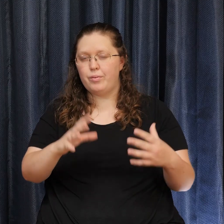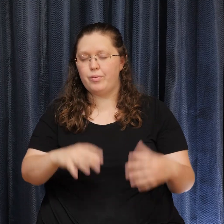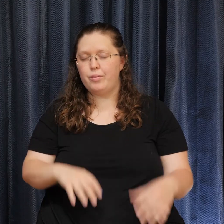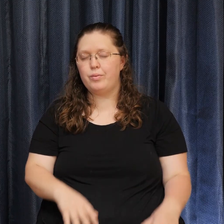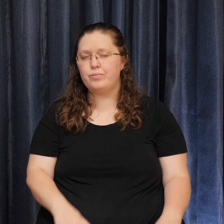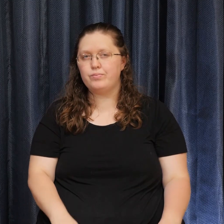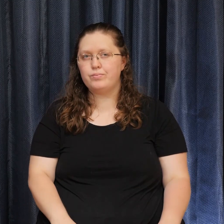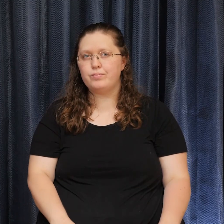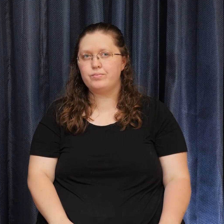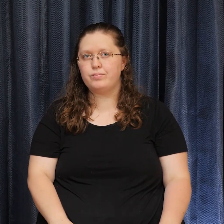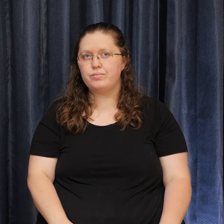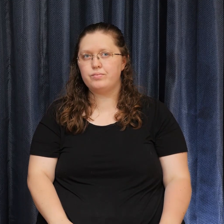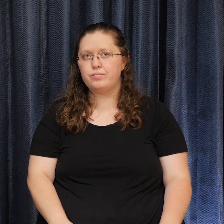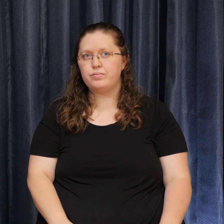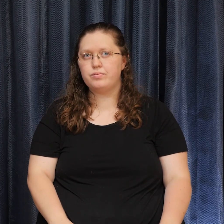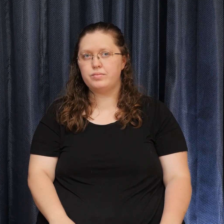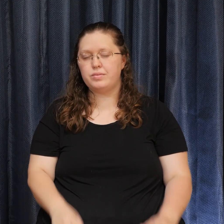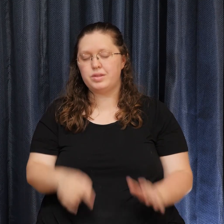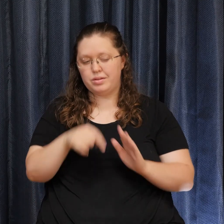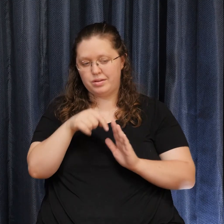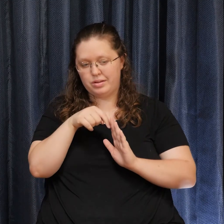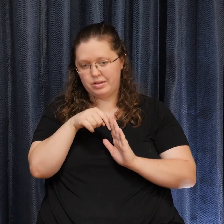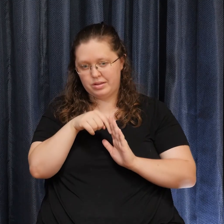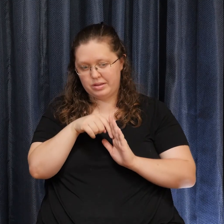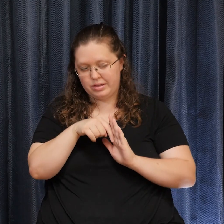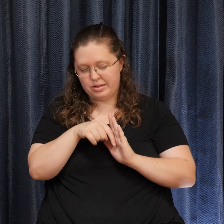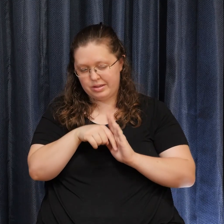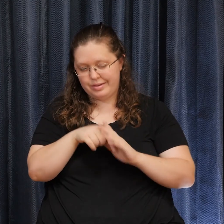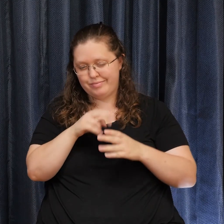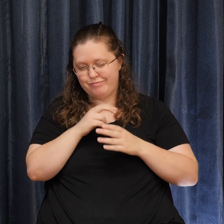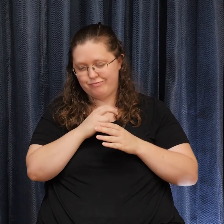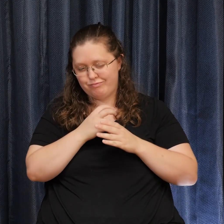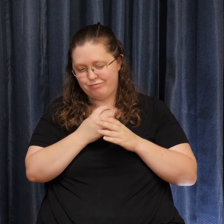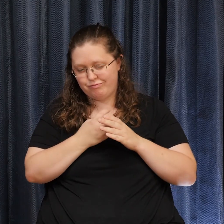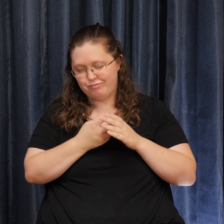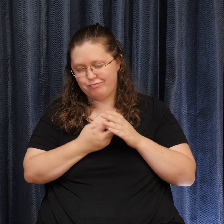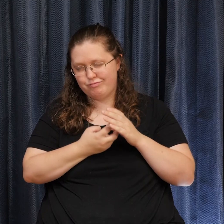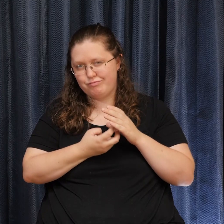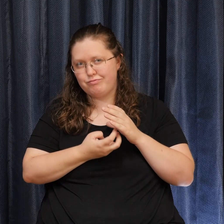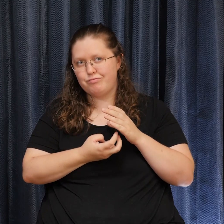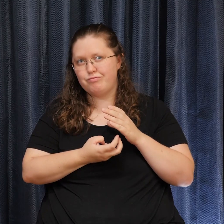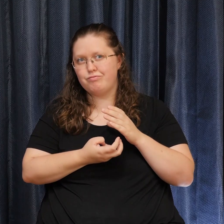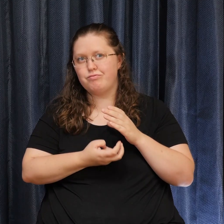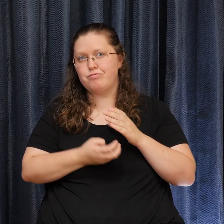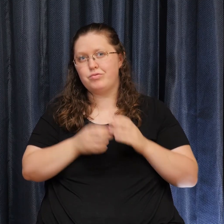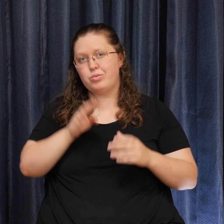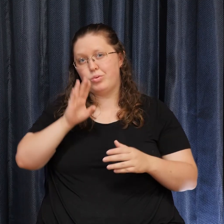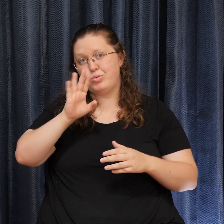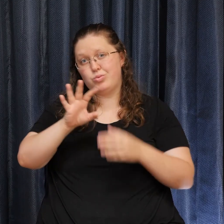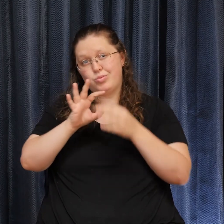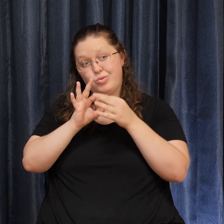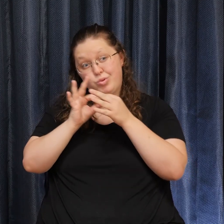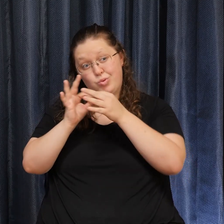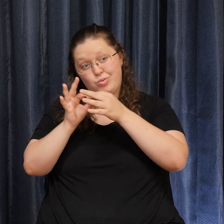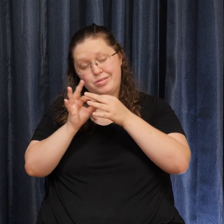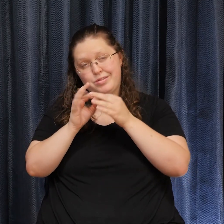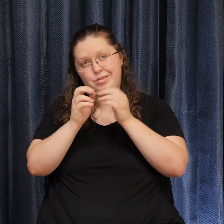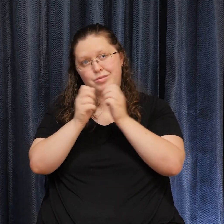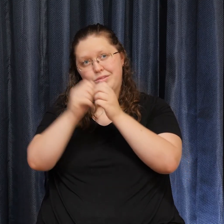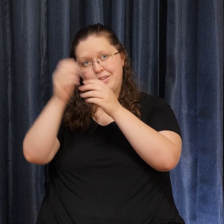Going deeper and deeper into your union with the divine, beyond all